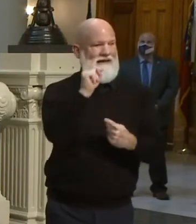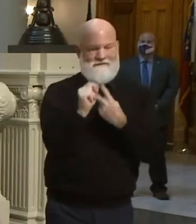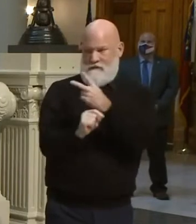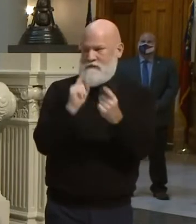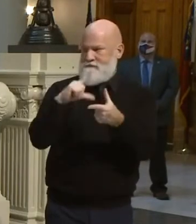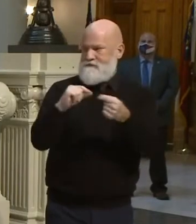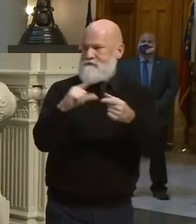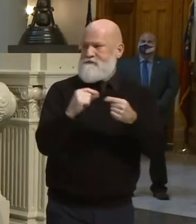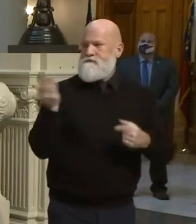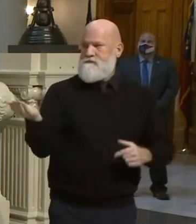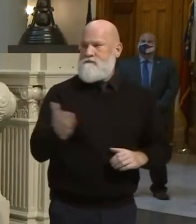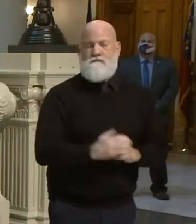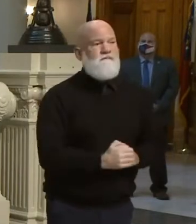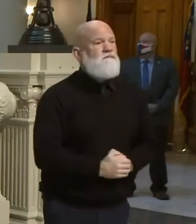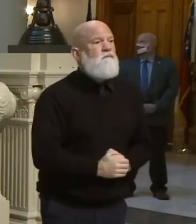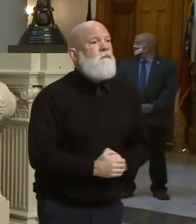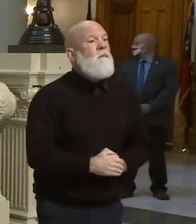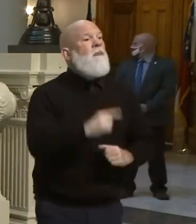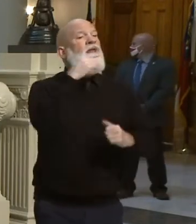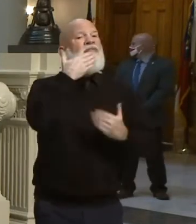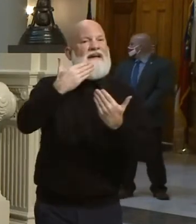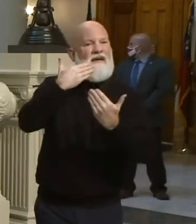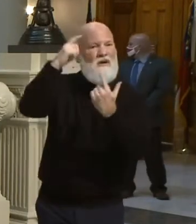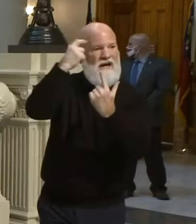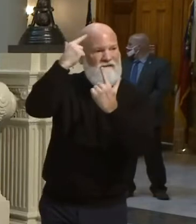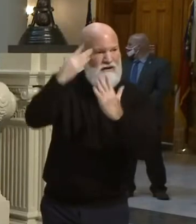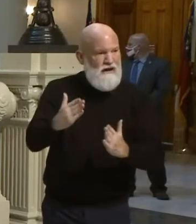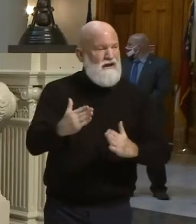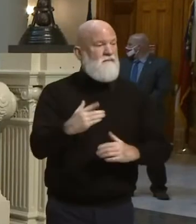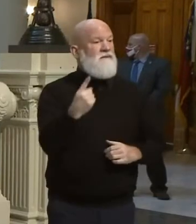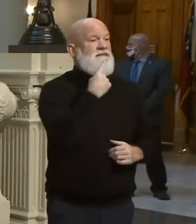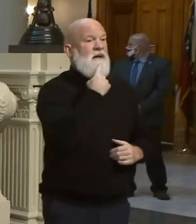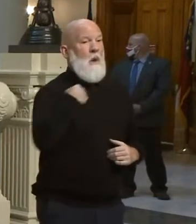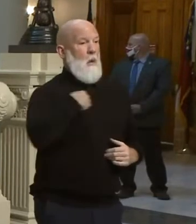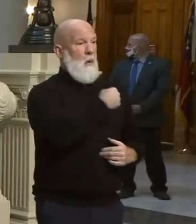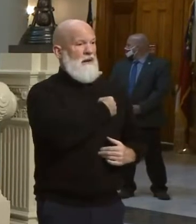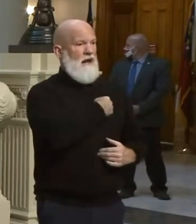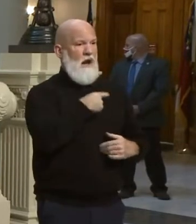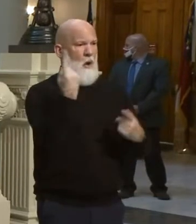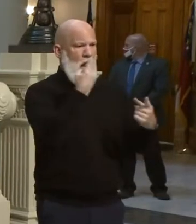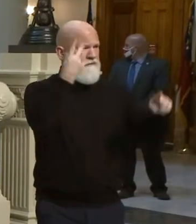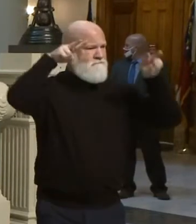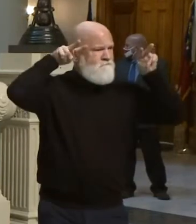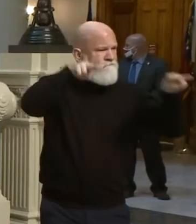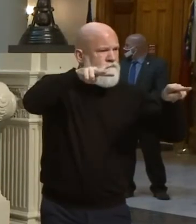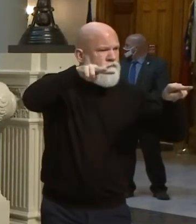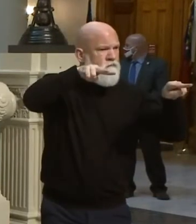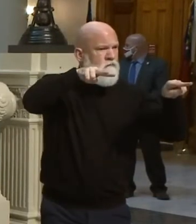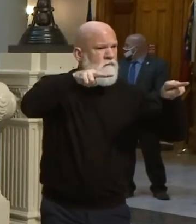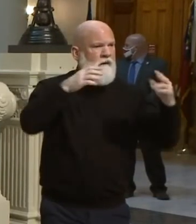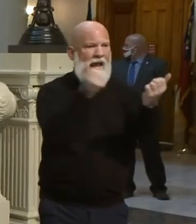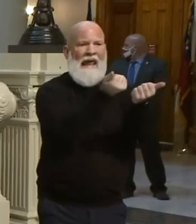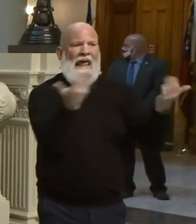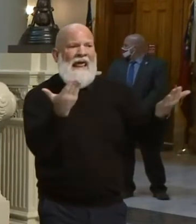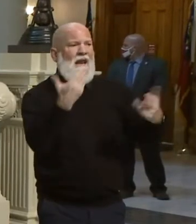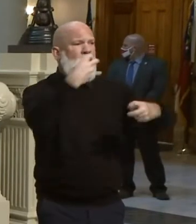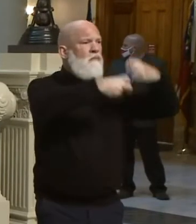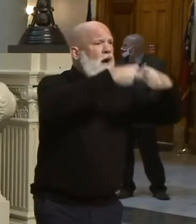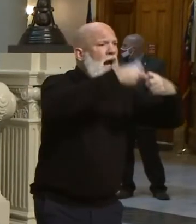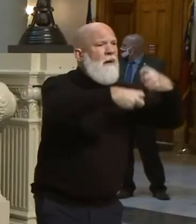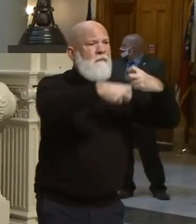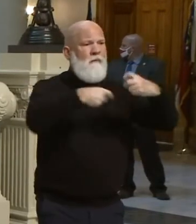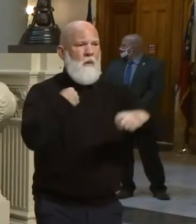Thank you, Governor. As the Governor said, we are continuously monitoring intel and constantly updating our security plan on